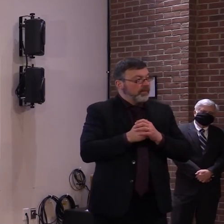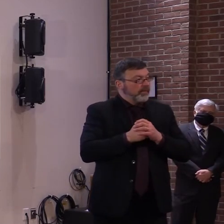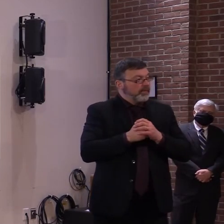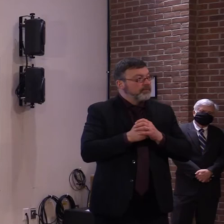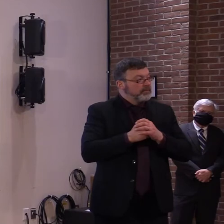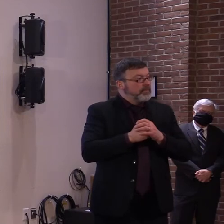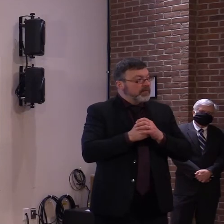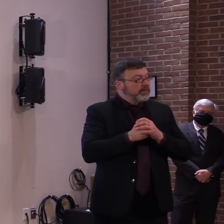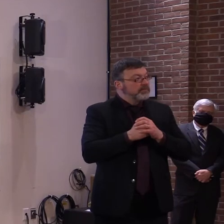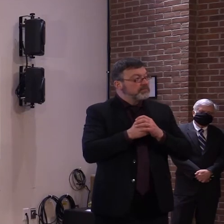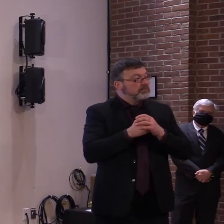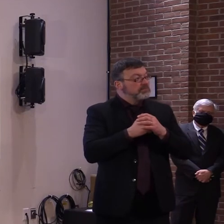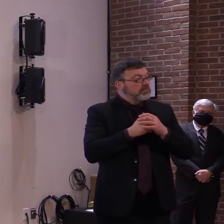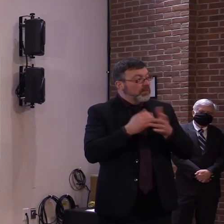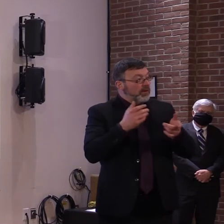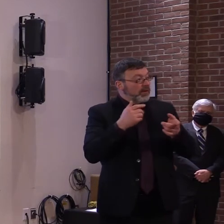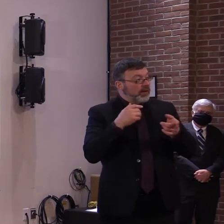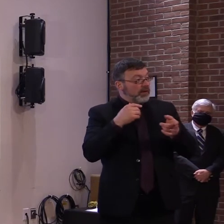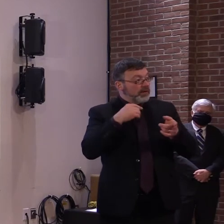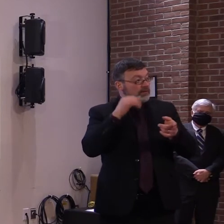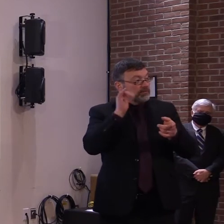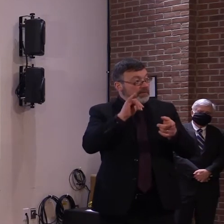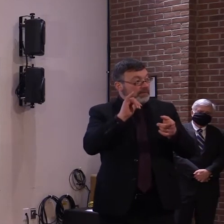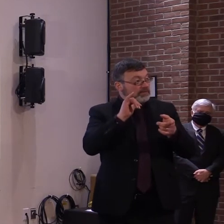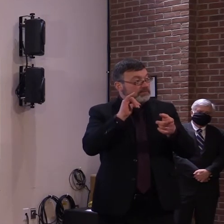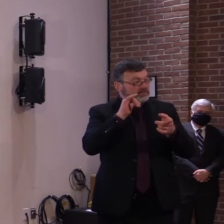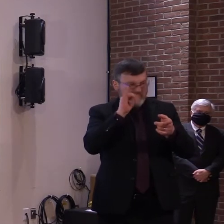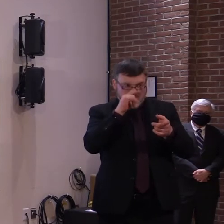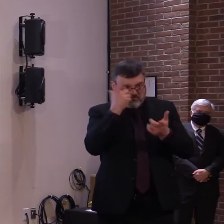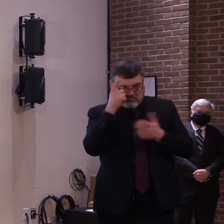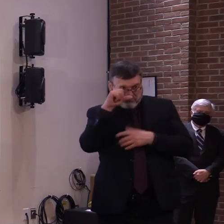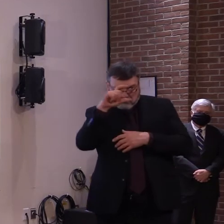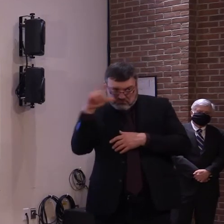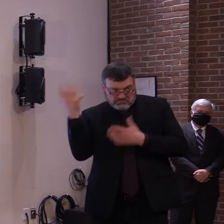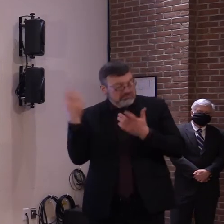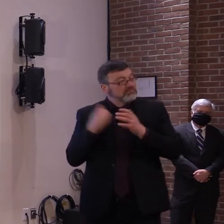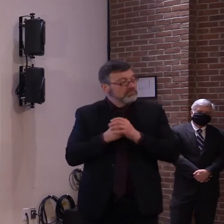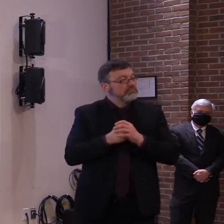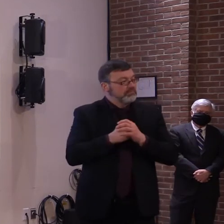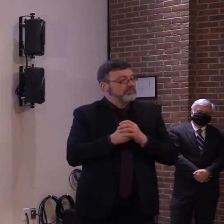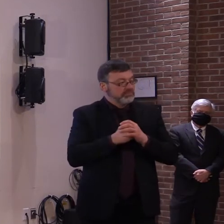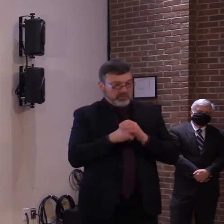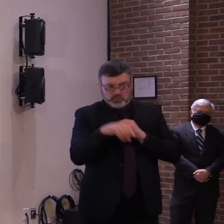responsible for a large amount of the outbreak activity either.